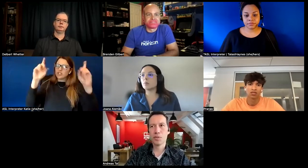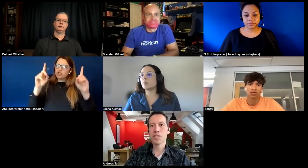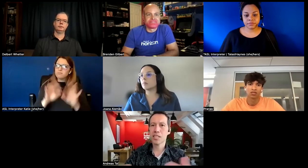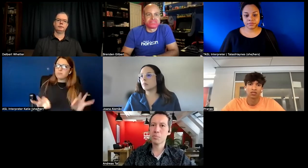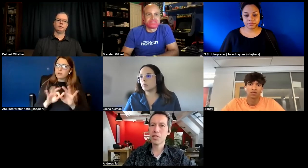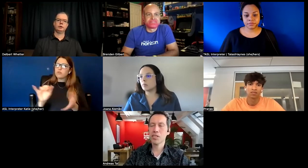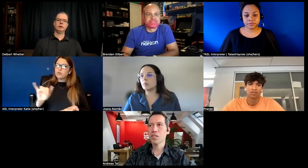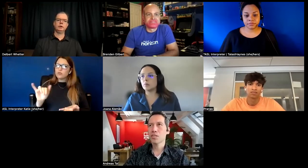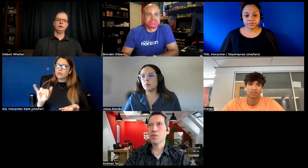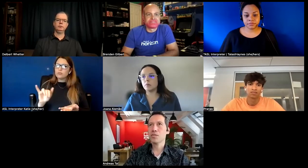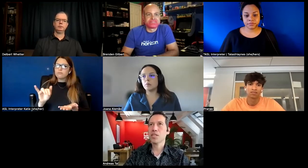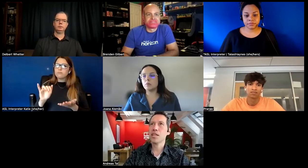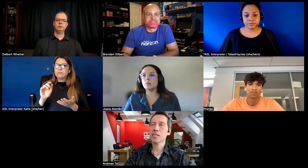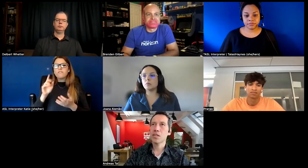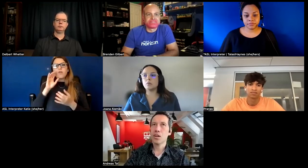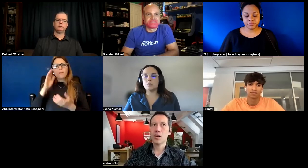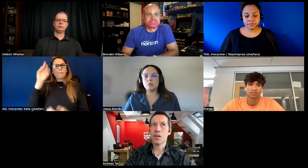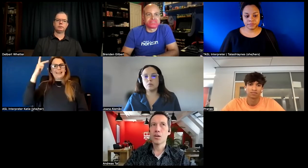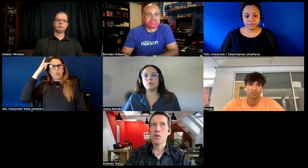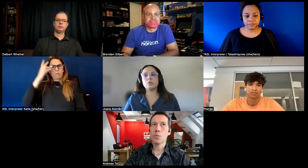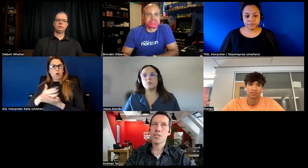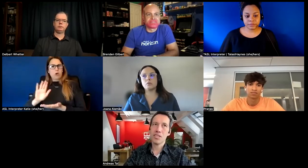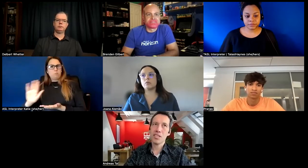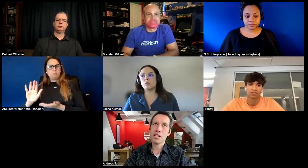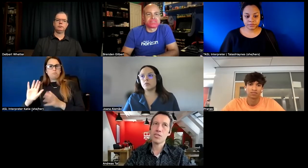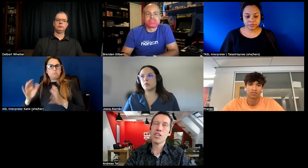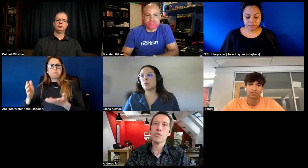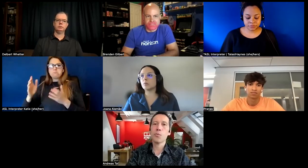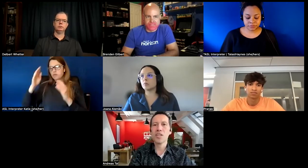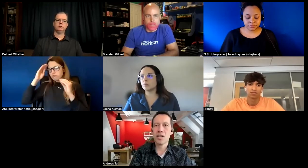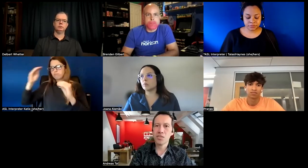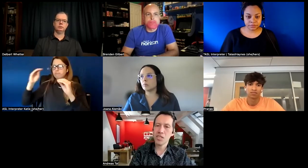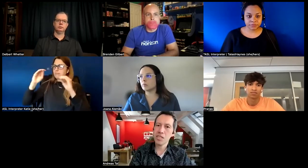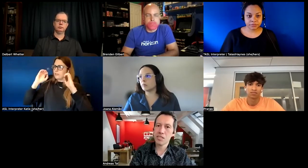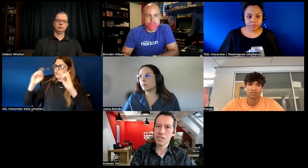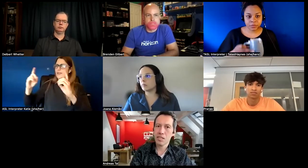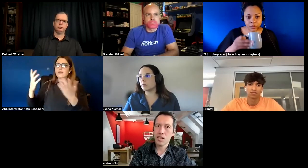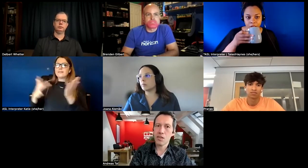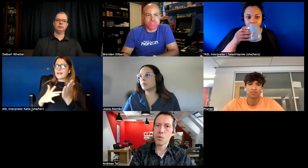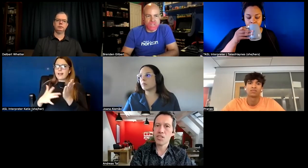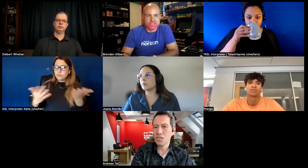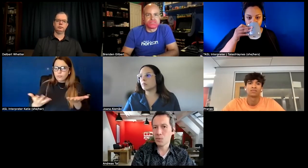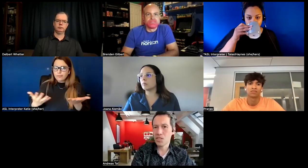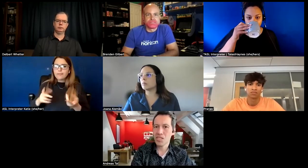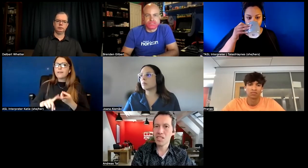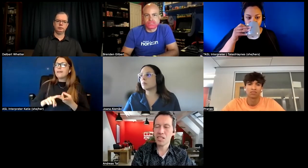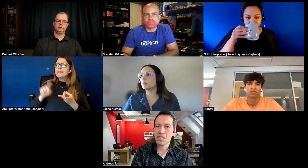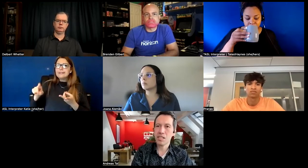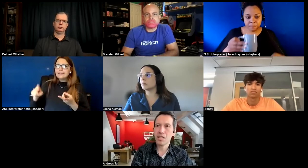political part to educate uh what is the technology and what are the needs and what what is needed and